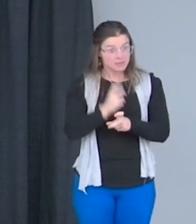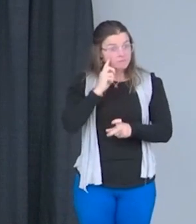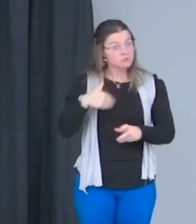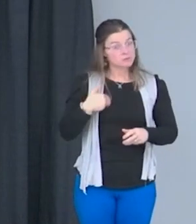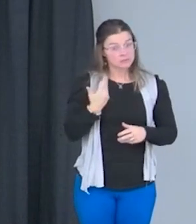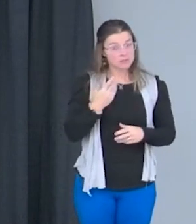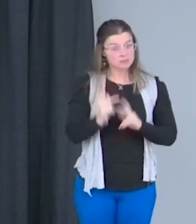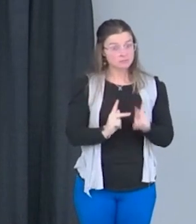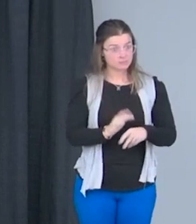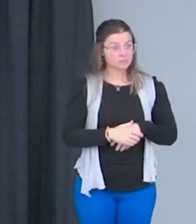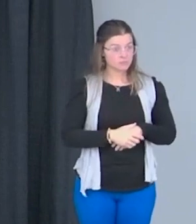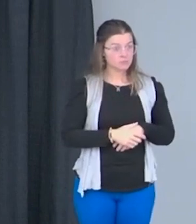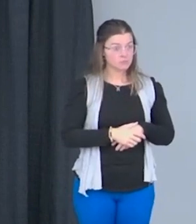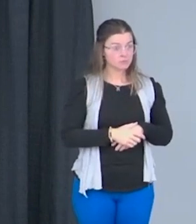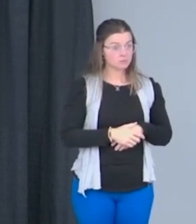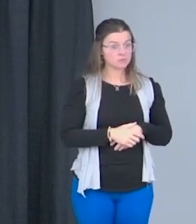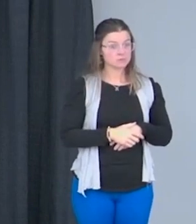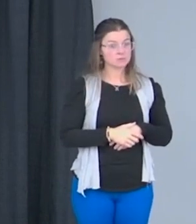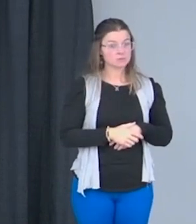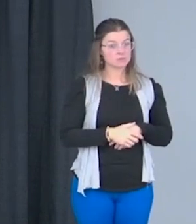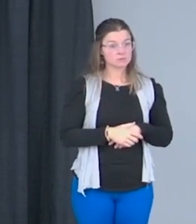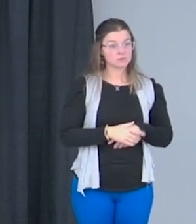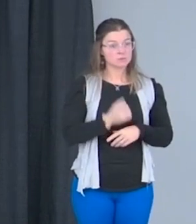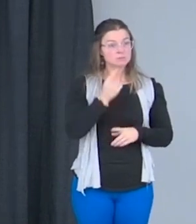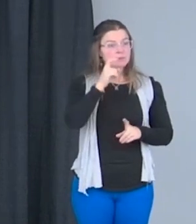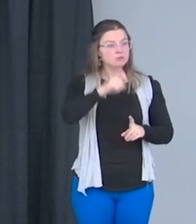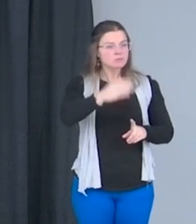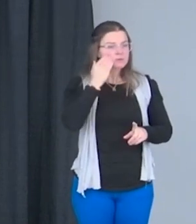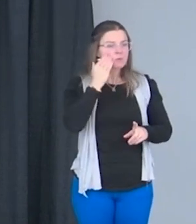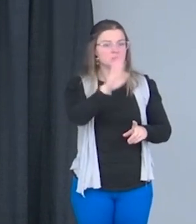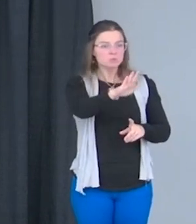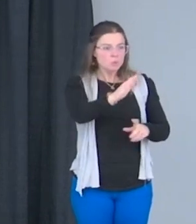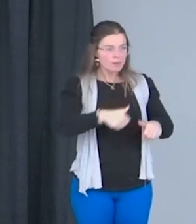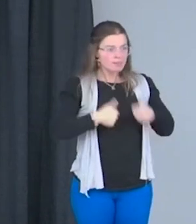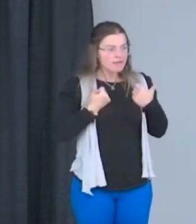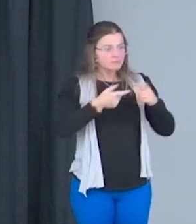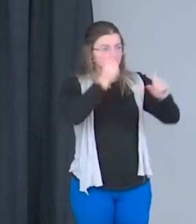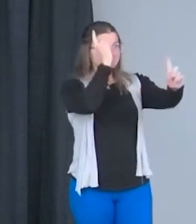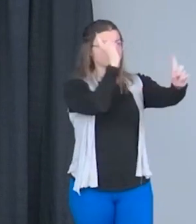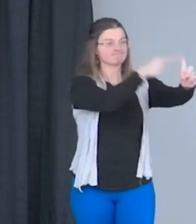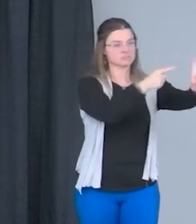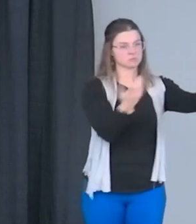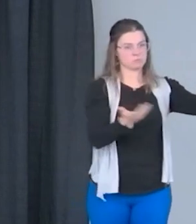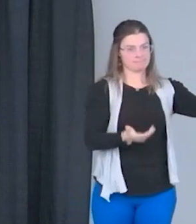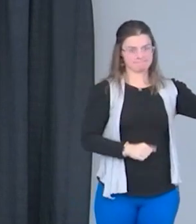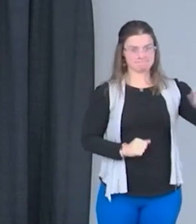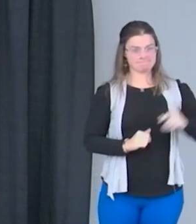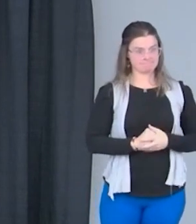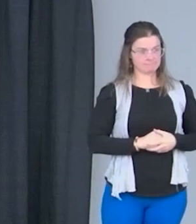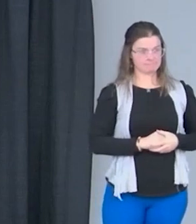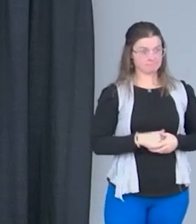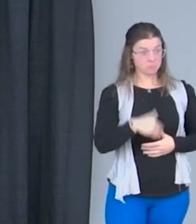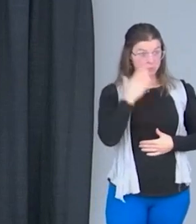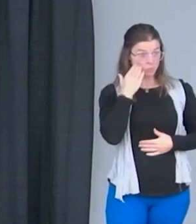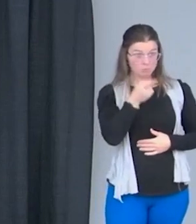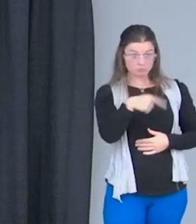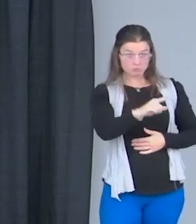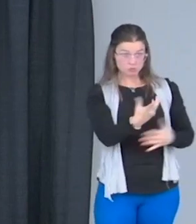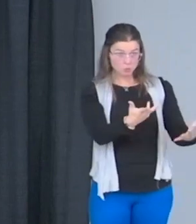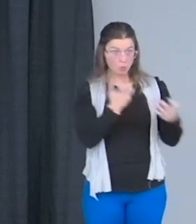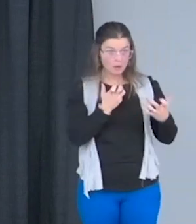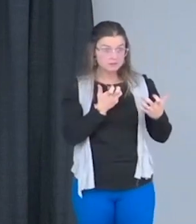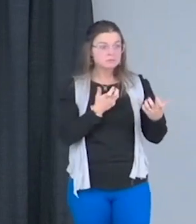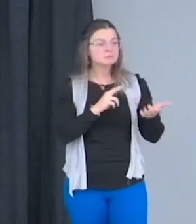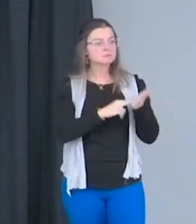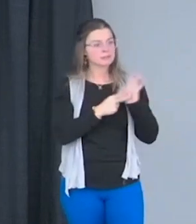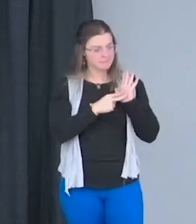But you need to understand what you want out of life. When you understand what you want out of life, you start doing the things